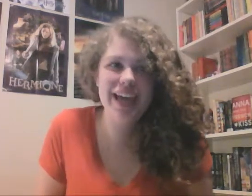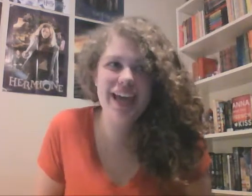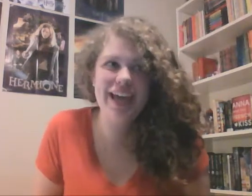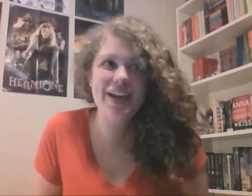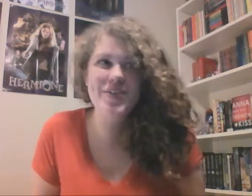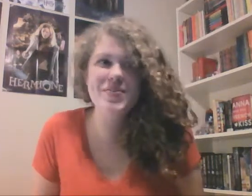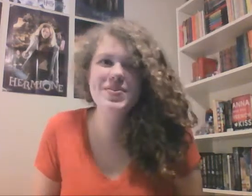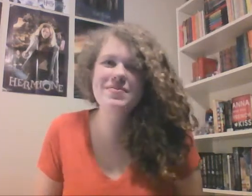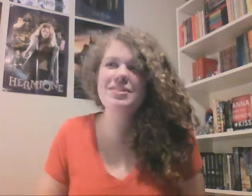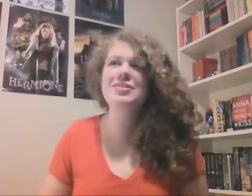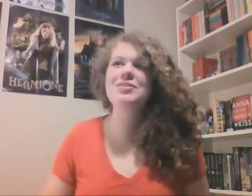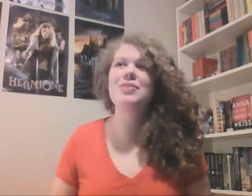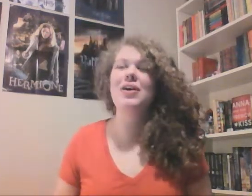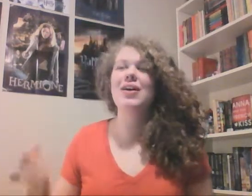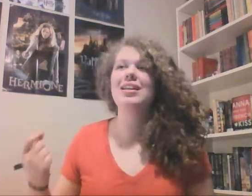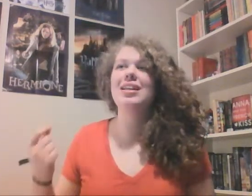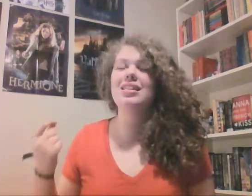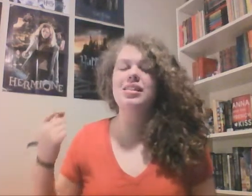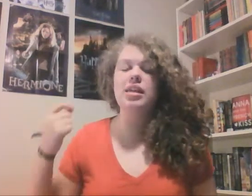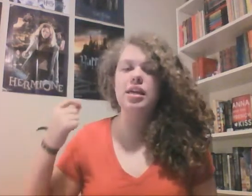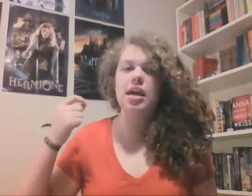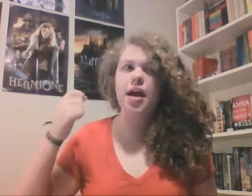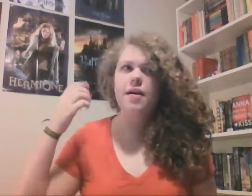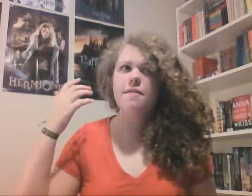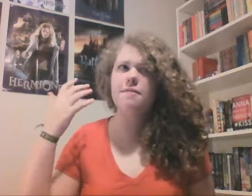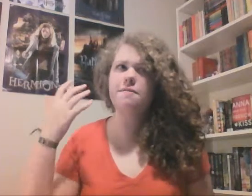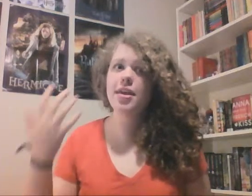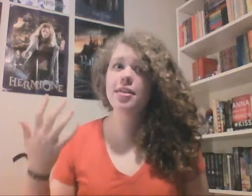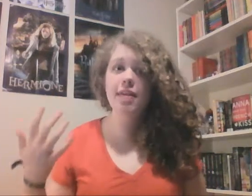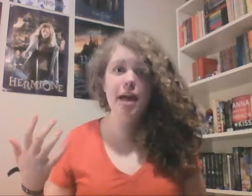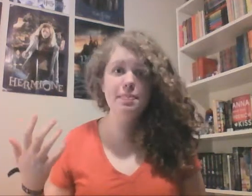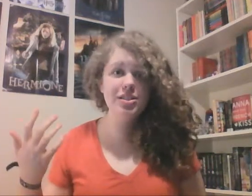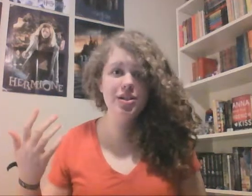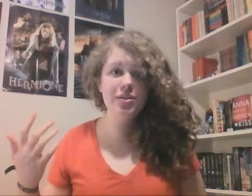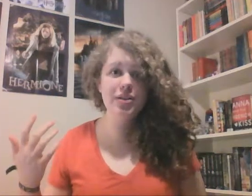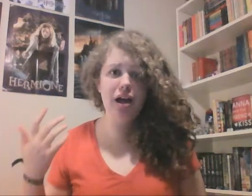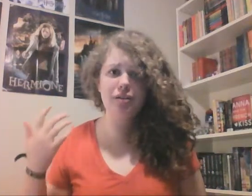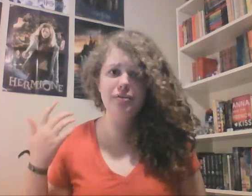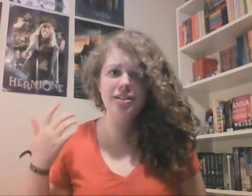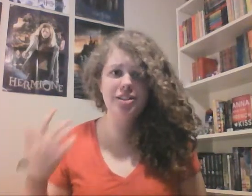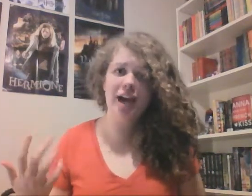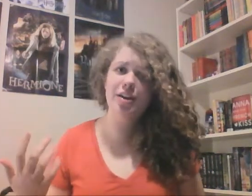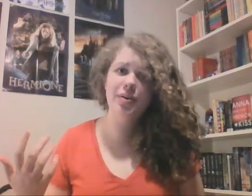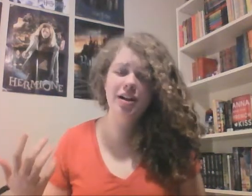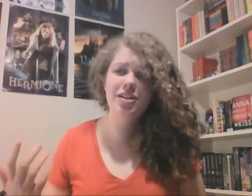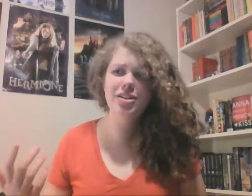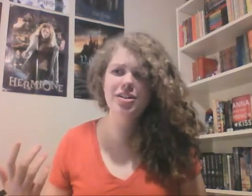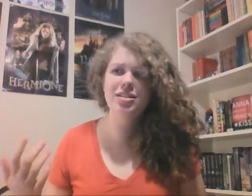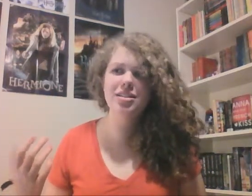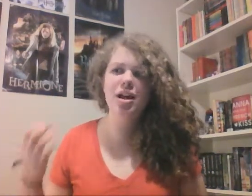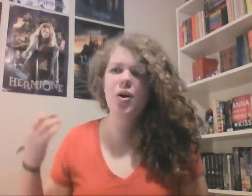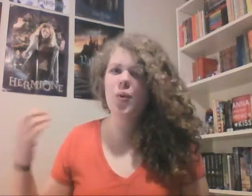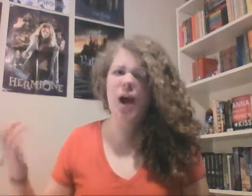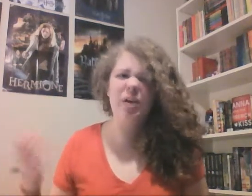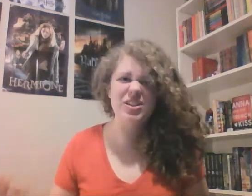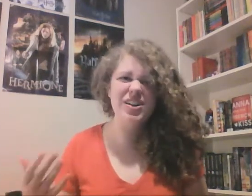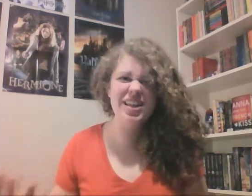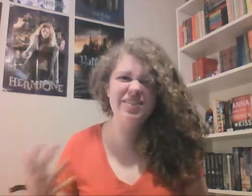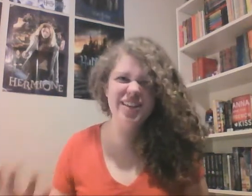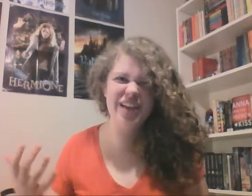a review on the fifth episode of Shadowhunters. Wow, it's already the fifth